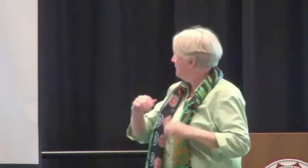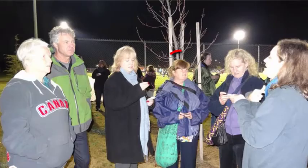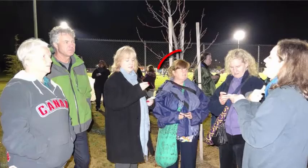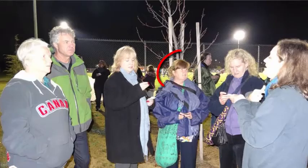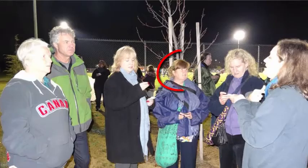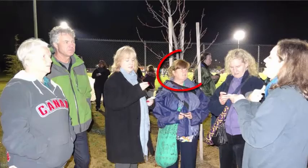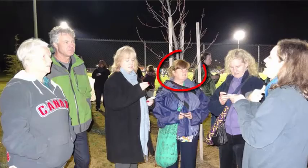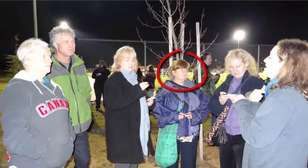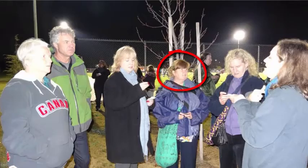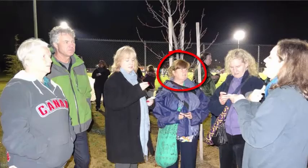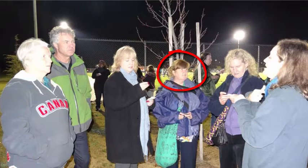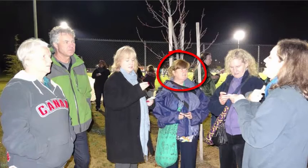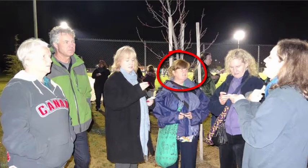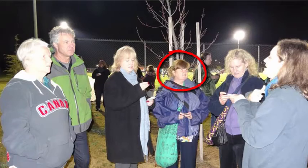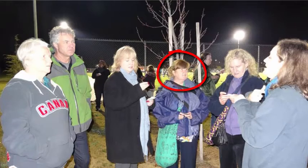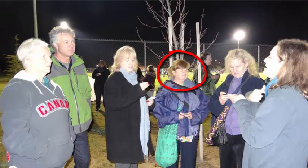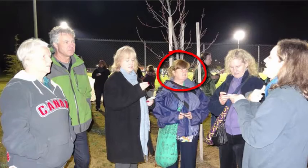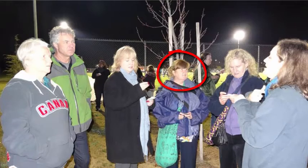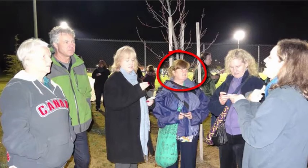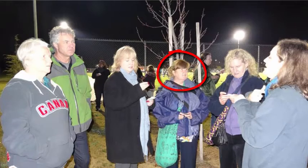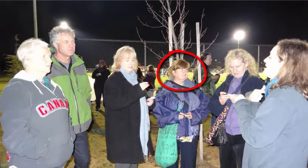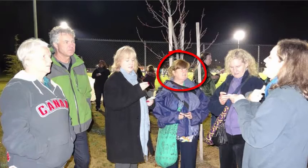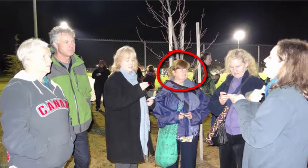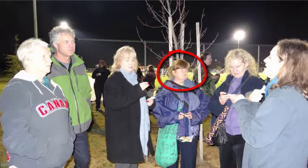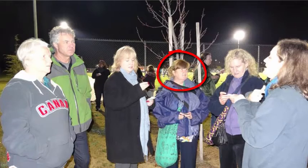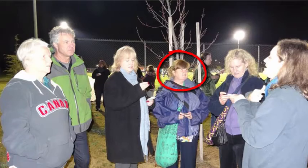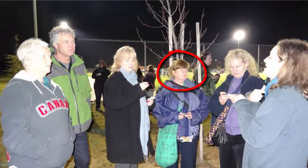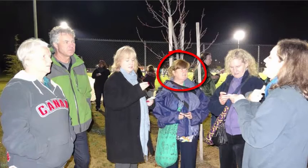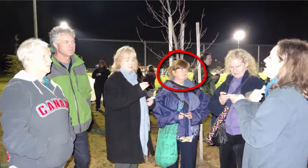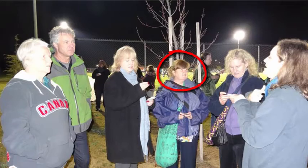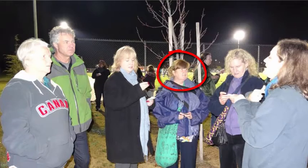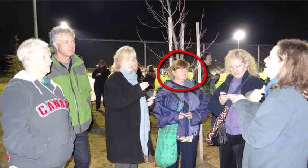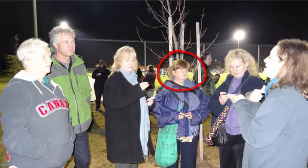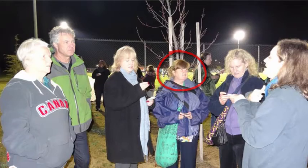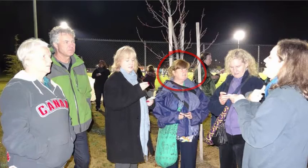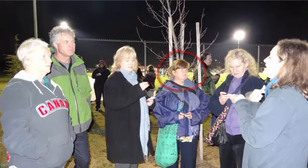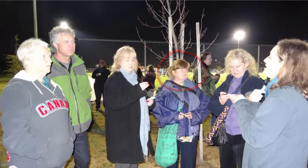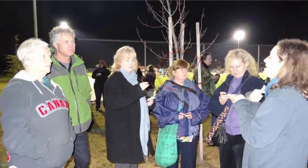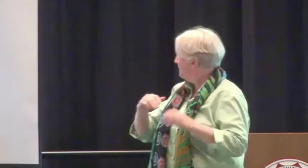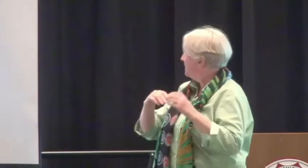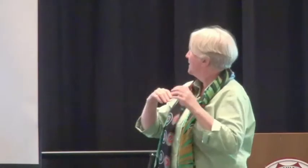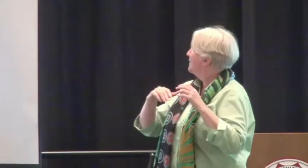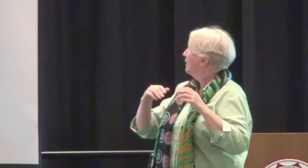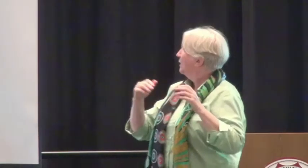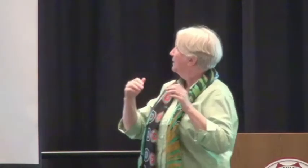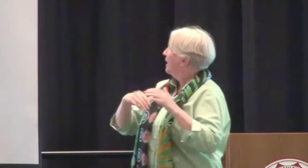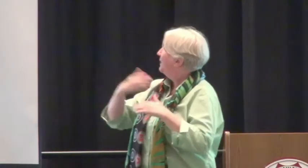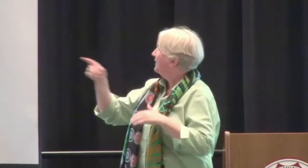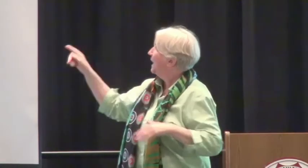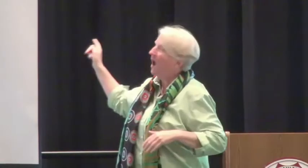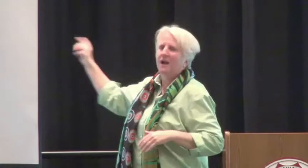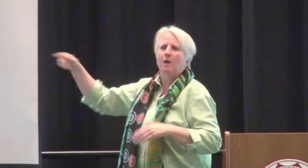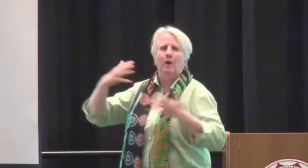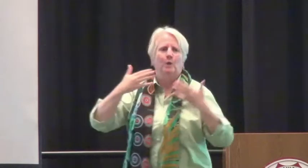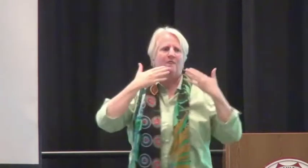to celebrate Roxanne.